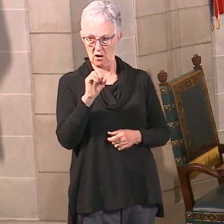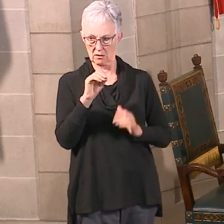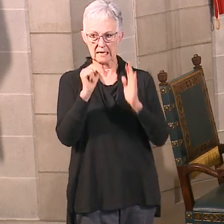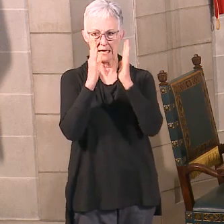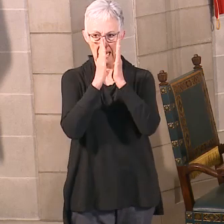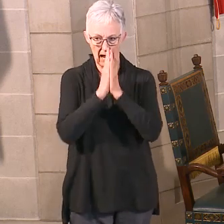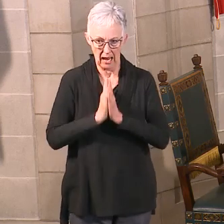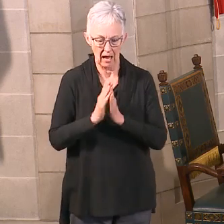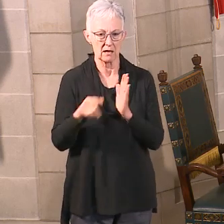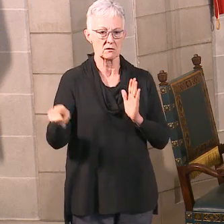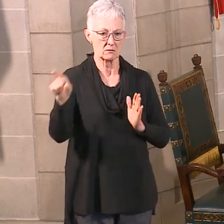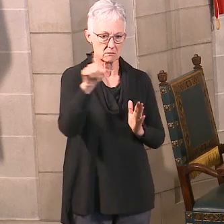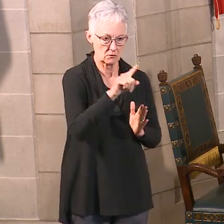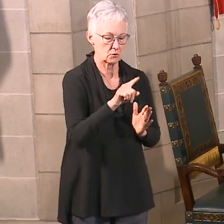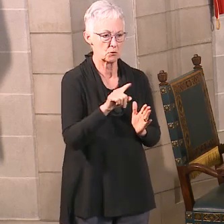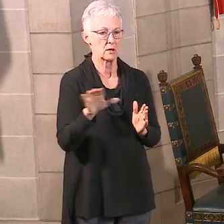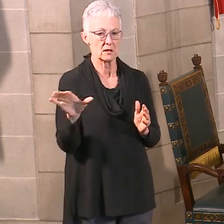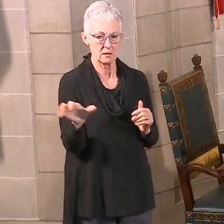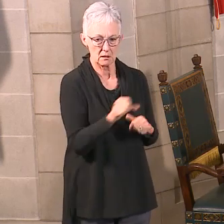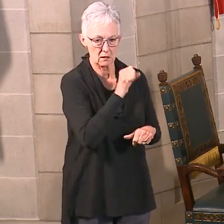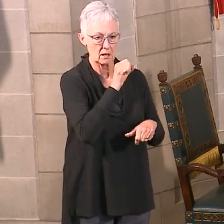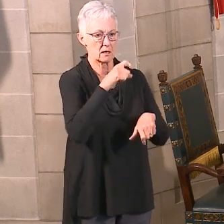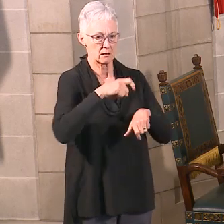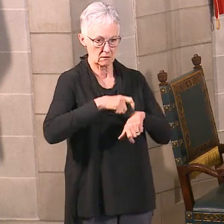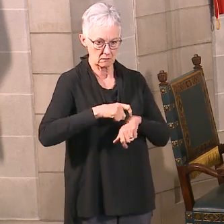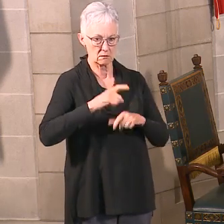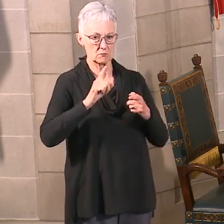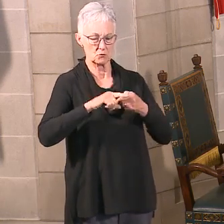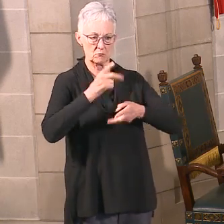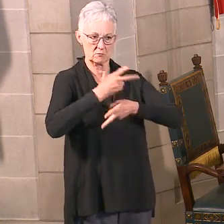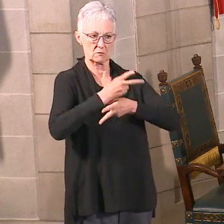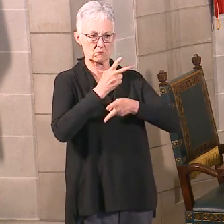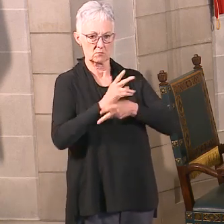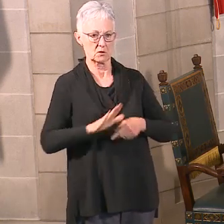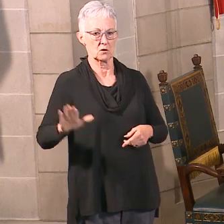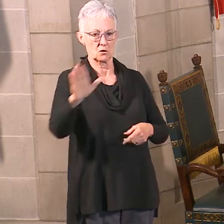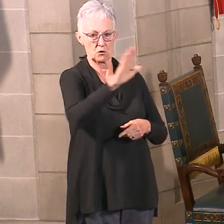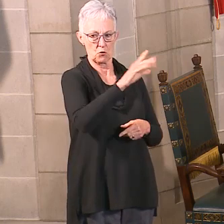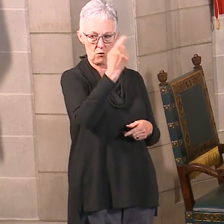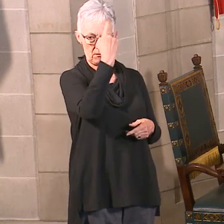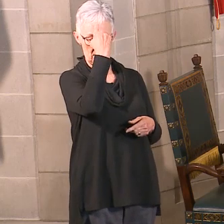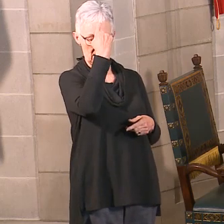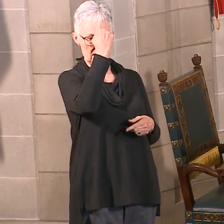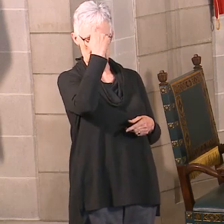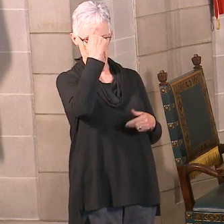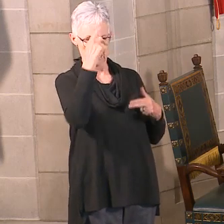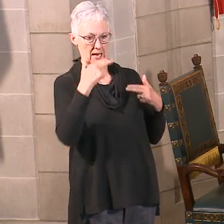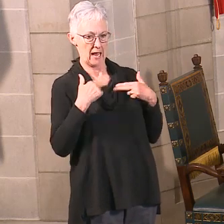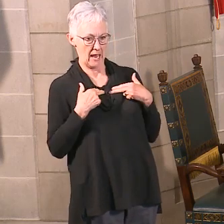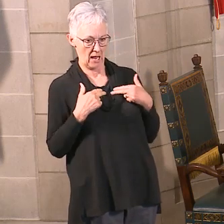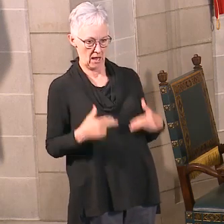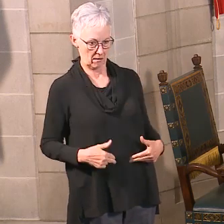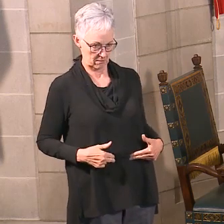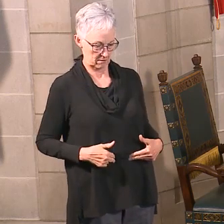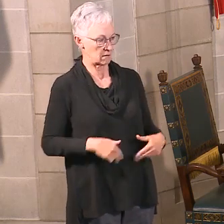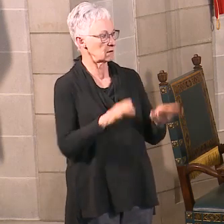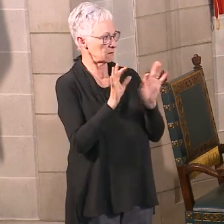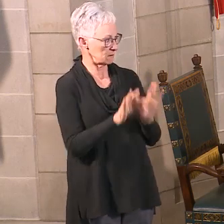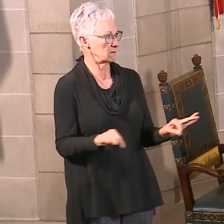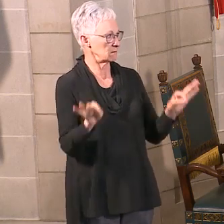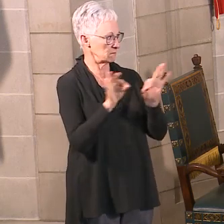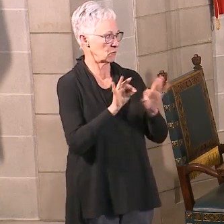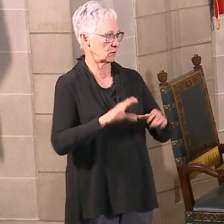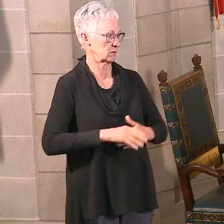for your mental health. But it's just for the health, health of it. It's very important.